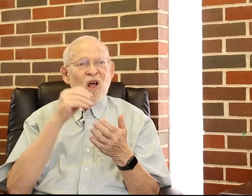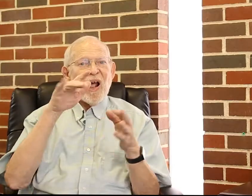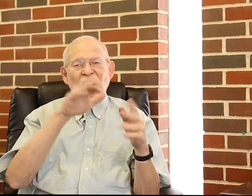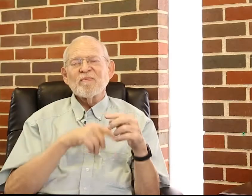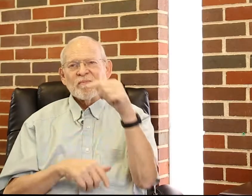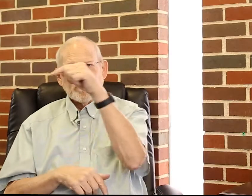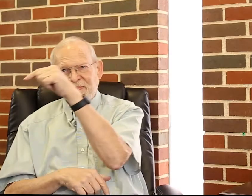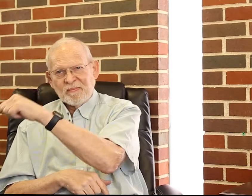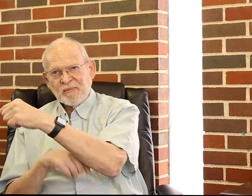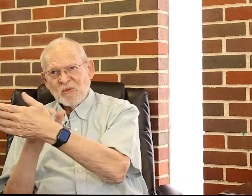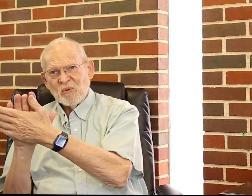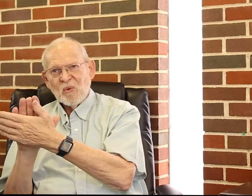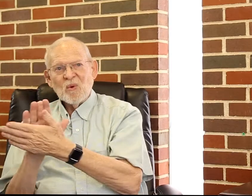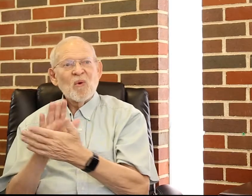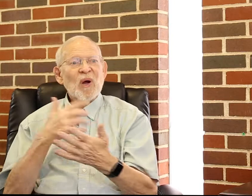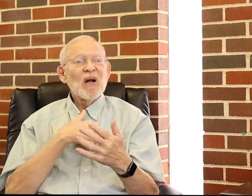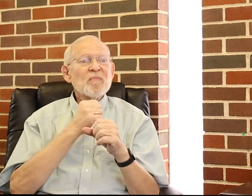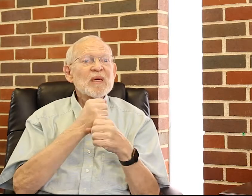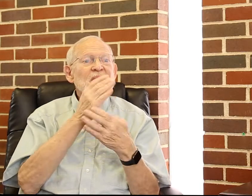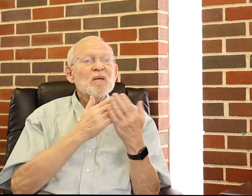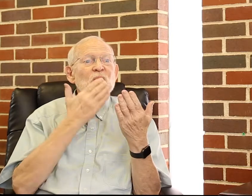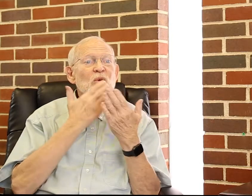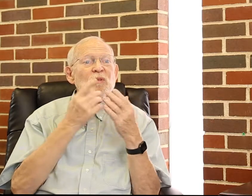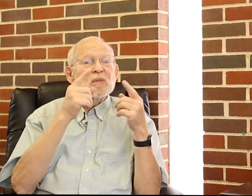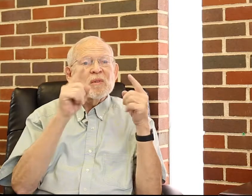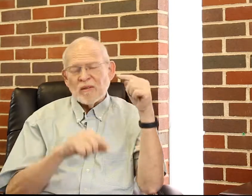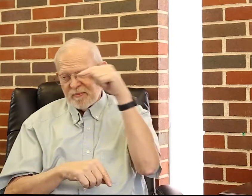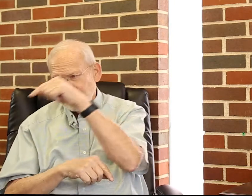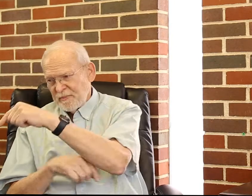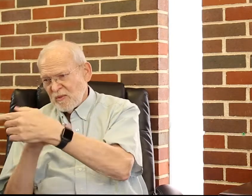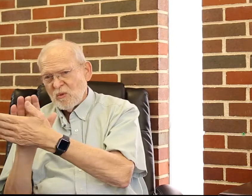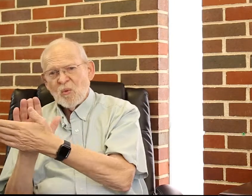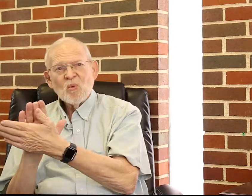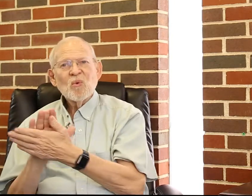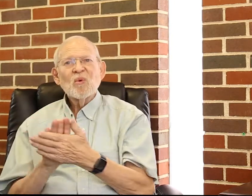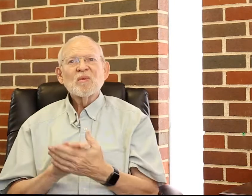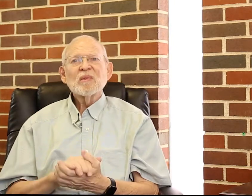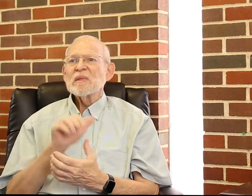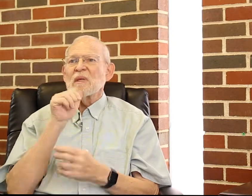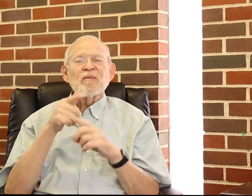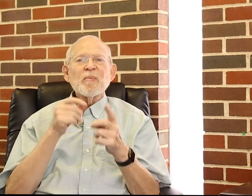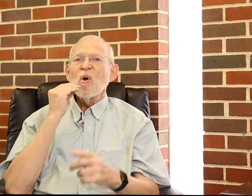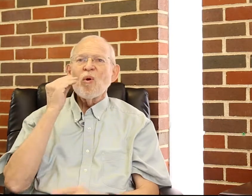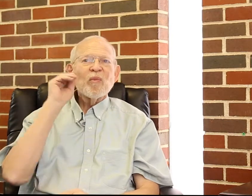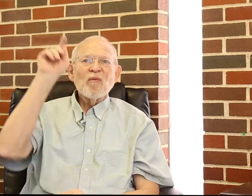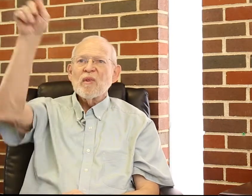We learn how to be in school and make them succeed, and it all comes back to the school.